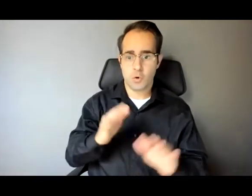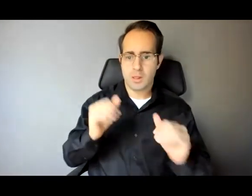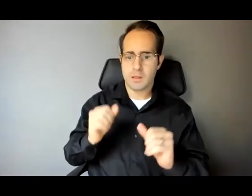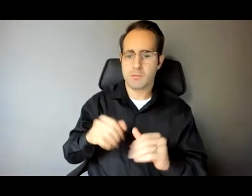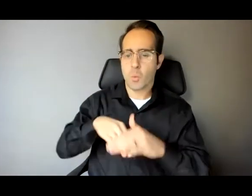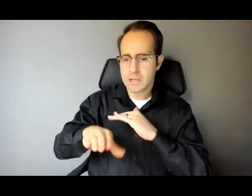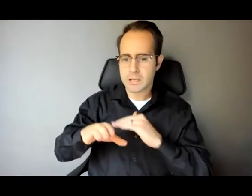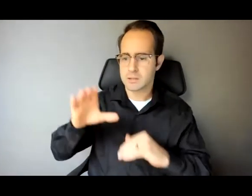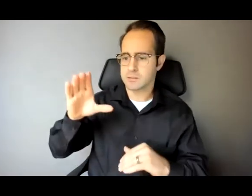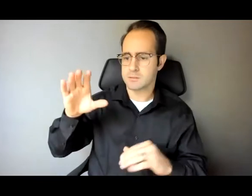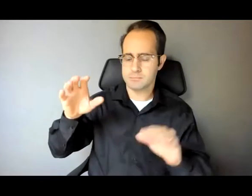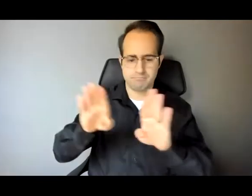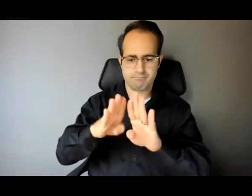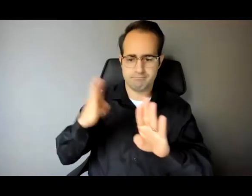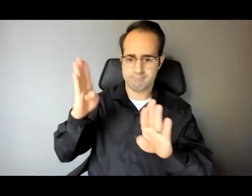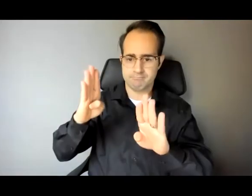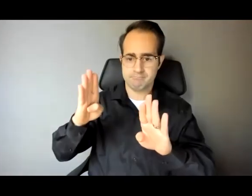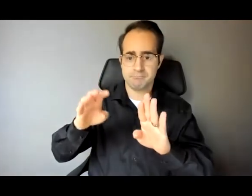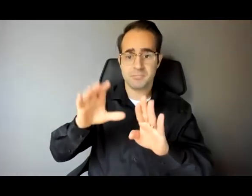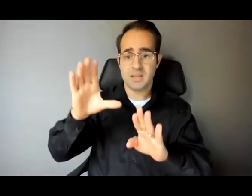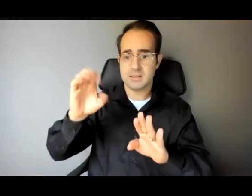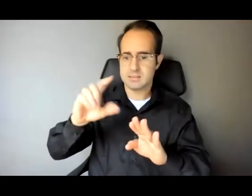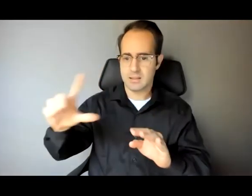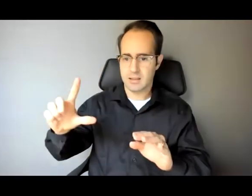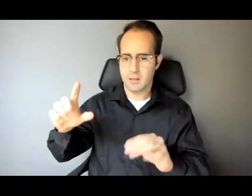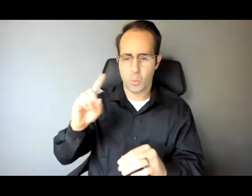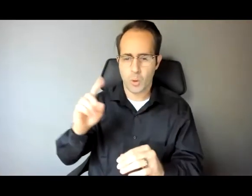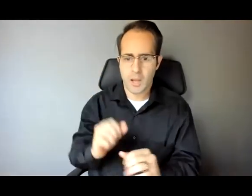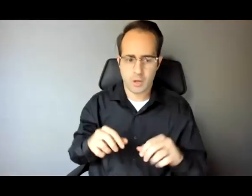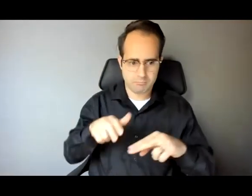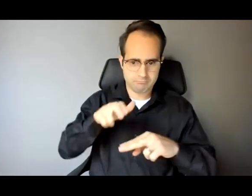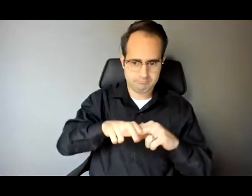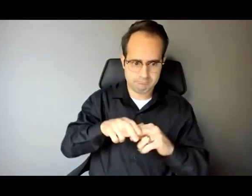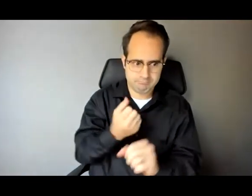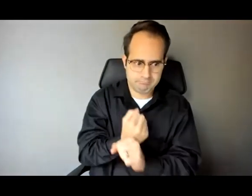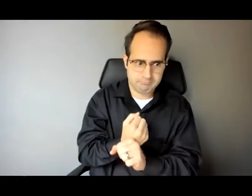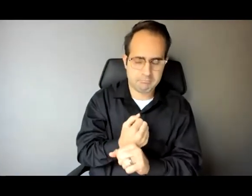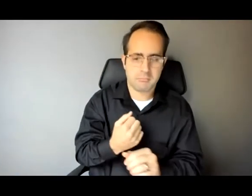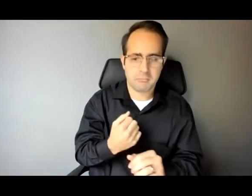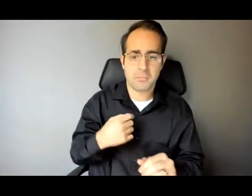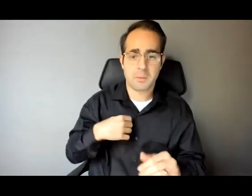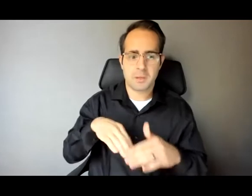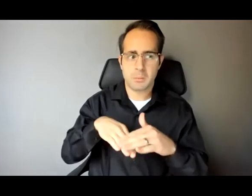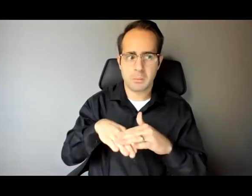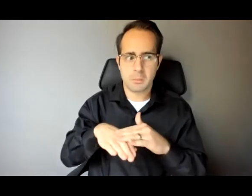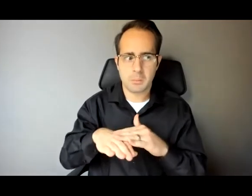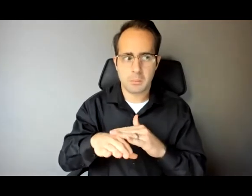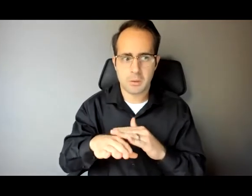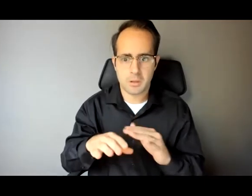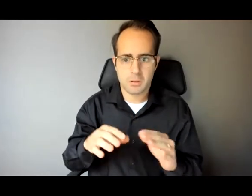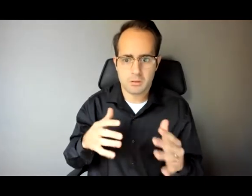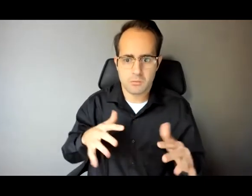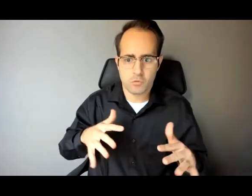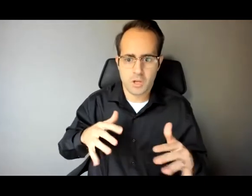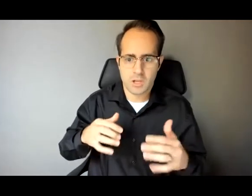and afraid they would shut and lock the gate behind me, sat as close to the entrance as possible. My father lifted his